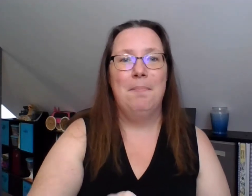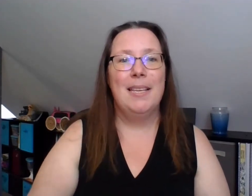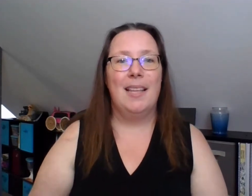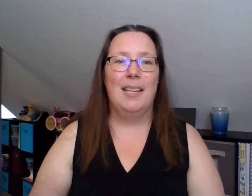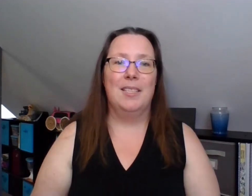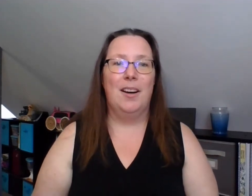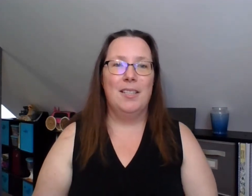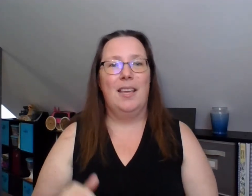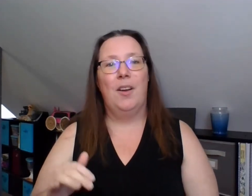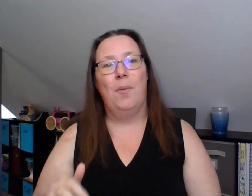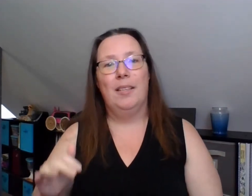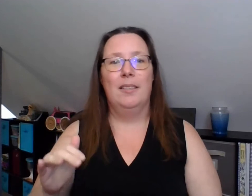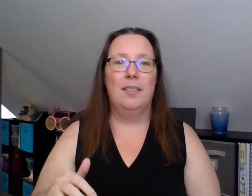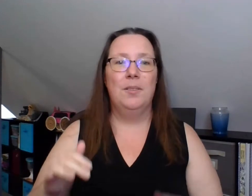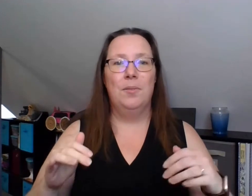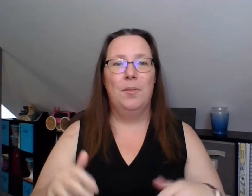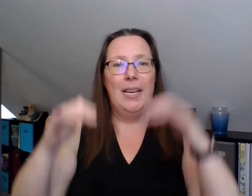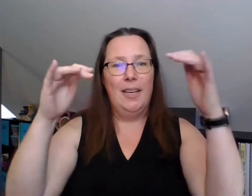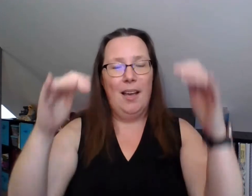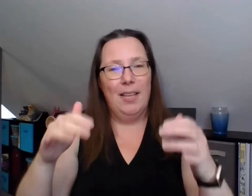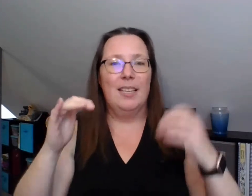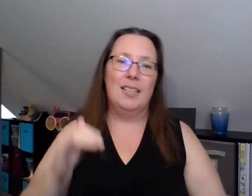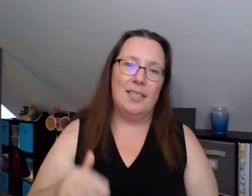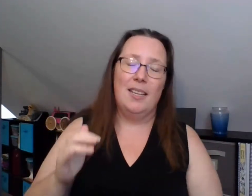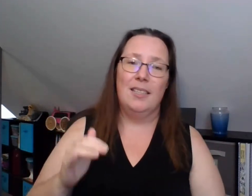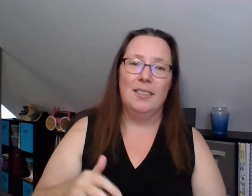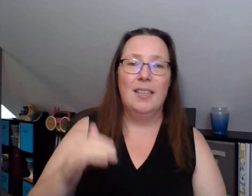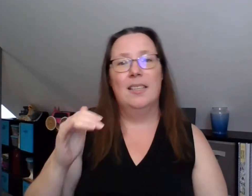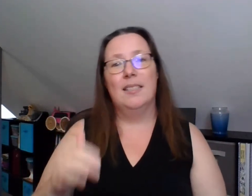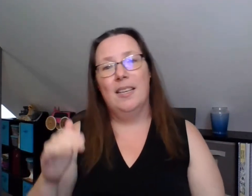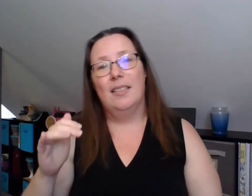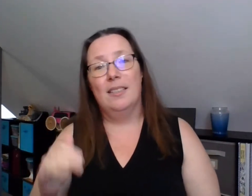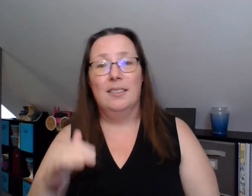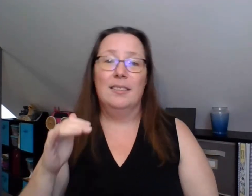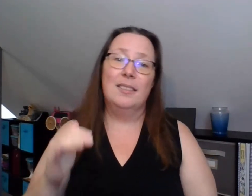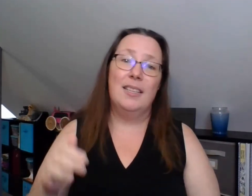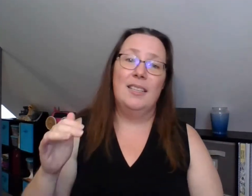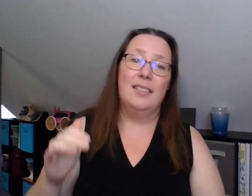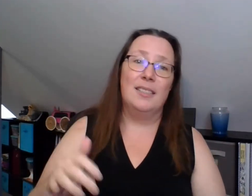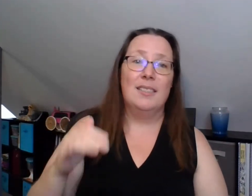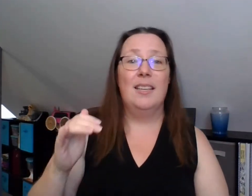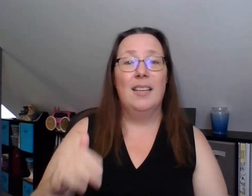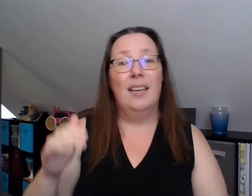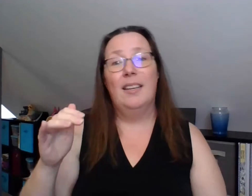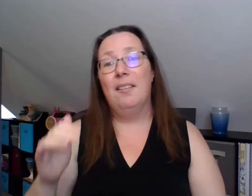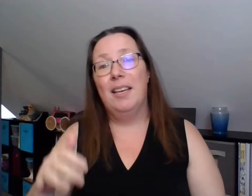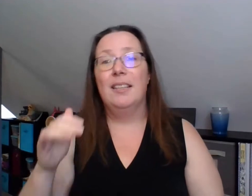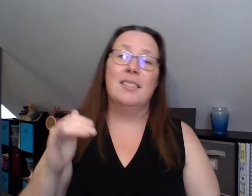Baseline starts. go one, two, three. let us sing. Sing, sing, sing. Now let us